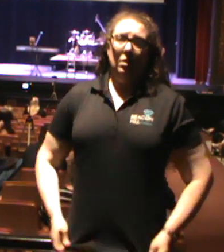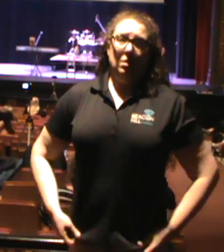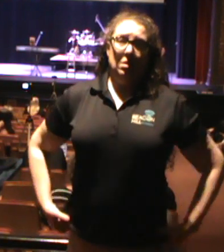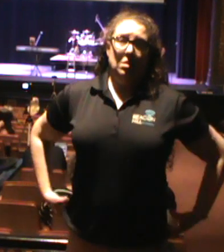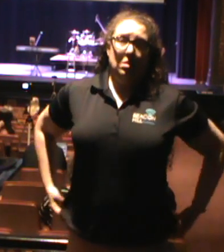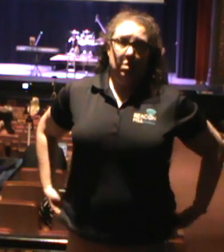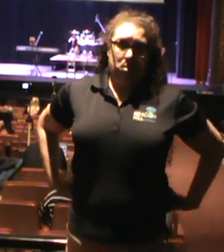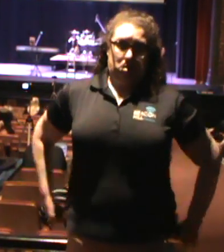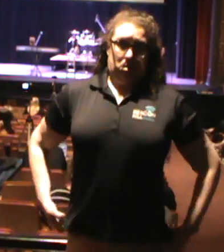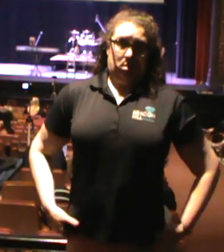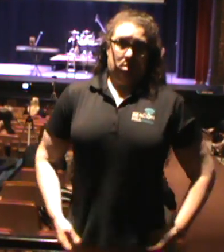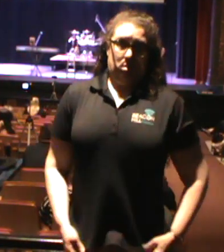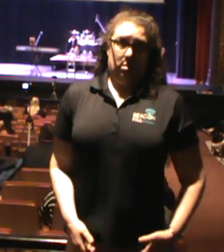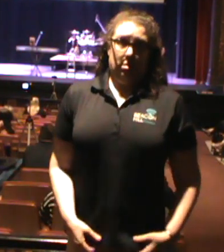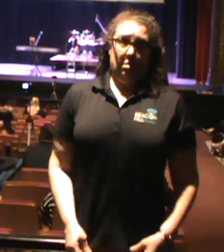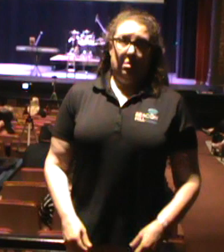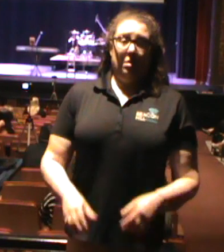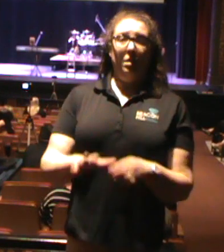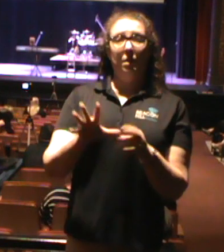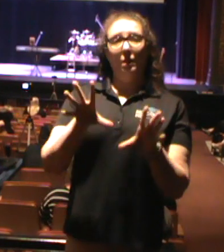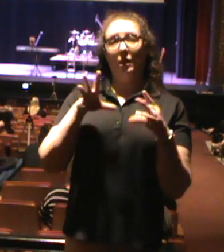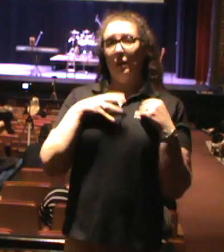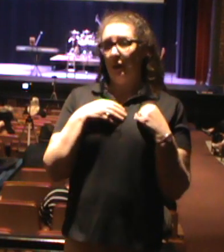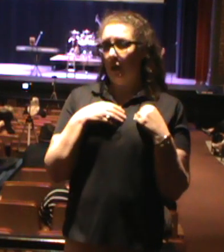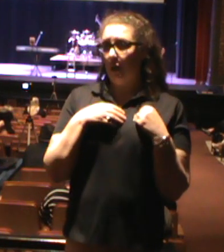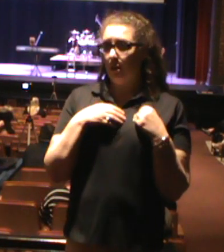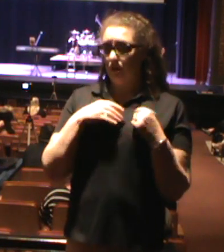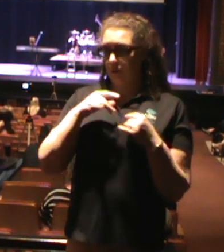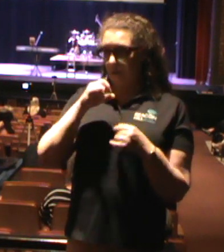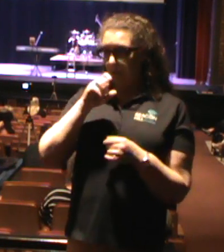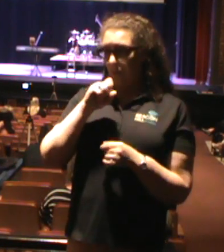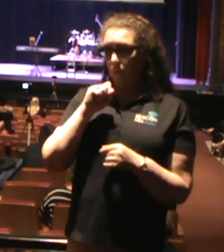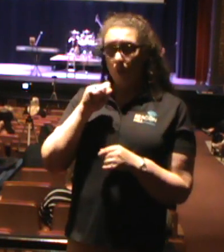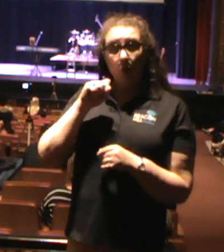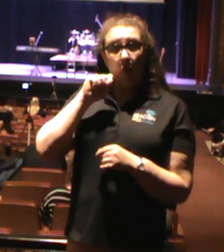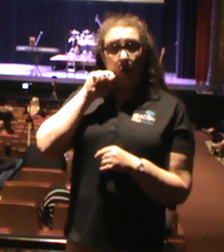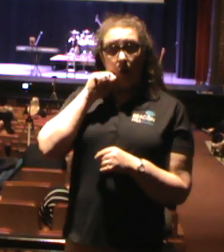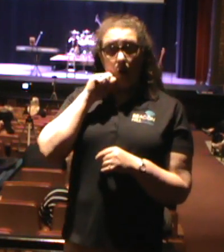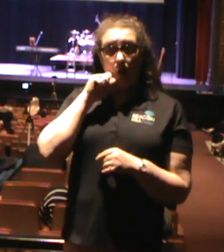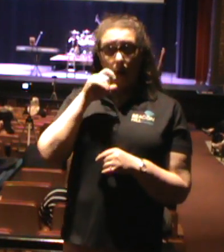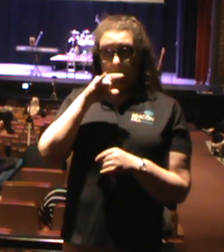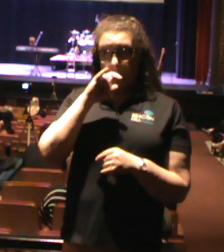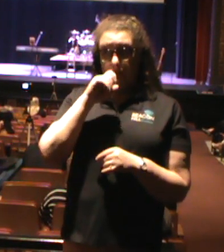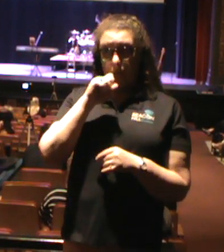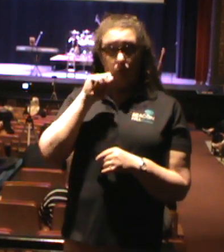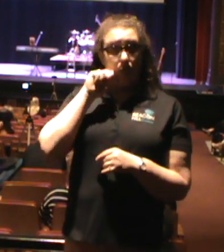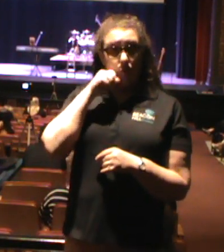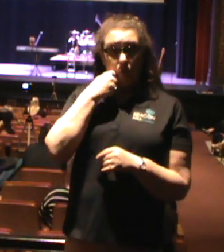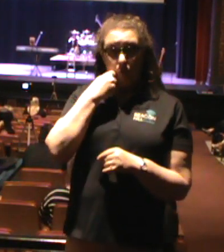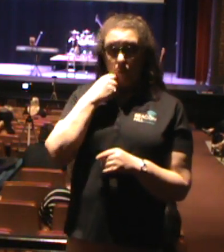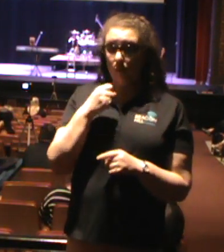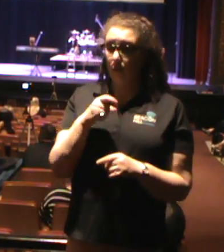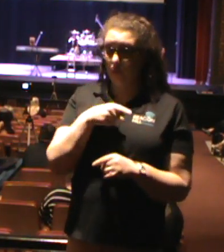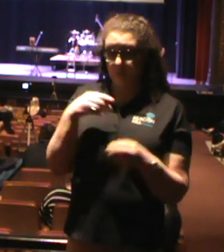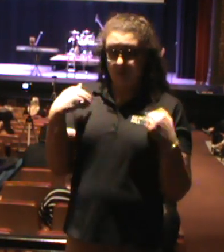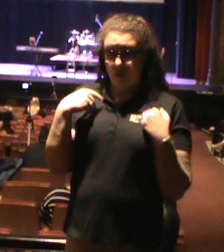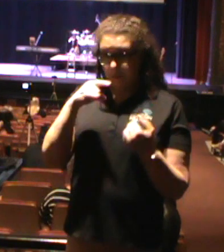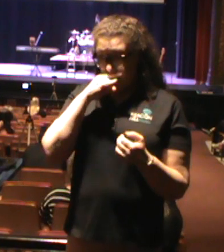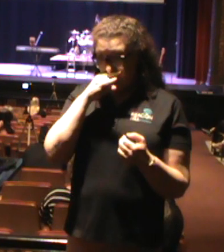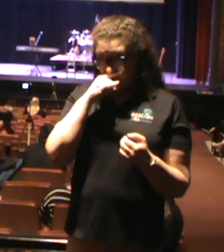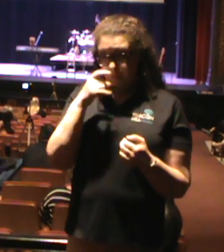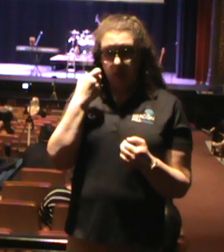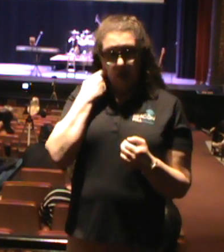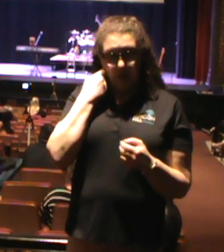He had these cool videos. And this teacher, this young kid, was so mesmerized by what he was hearing that he actually filmed